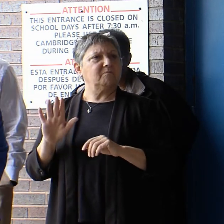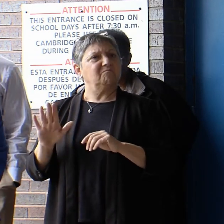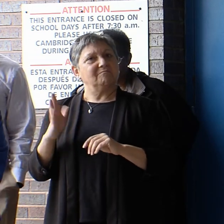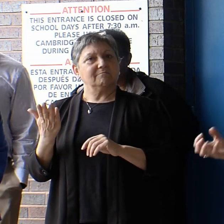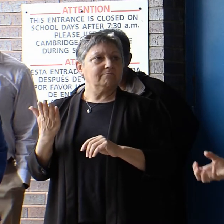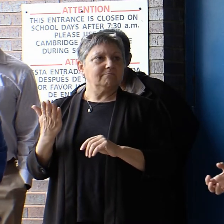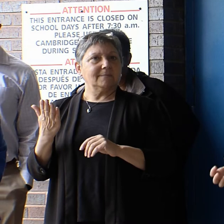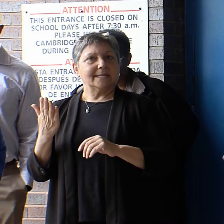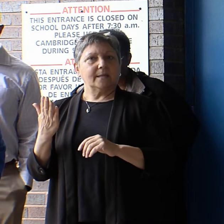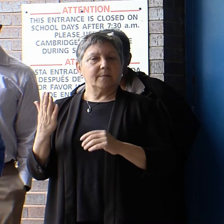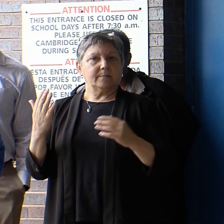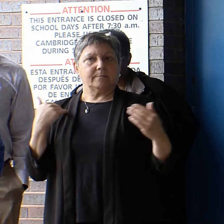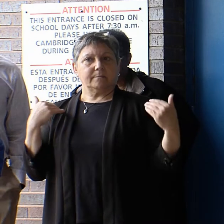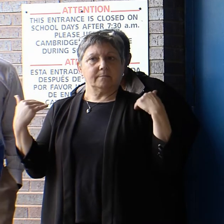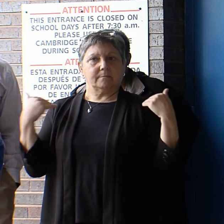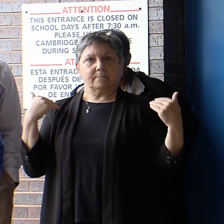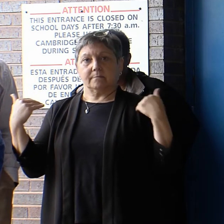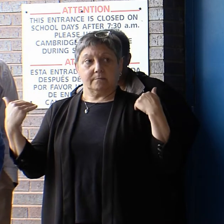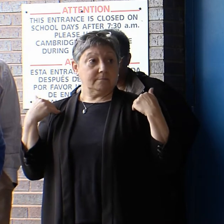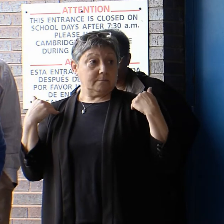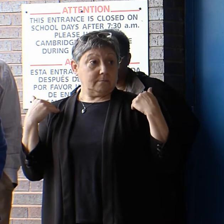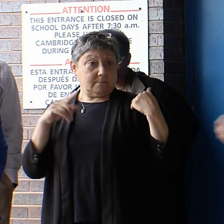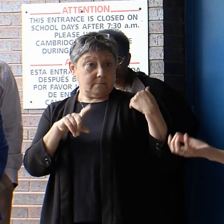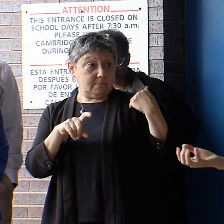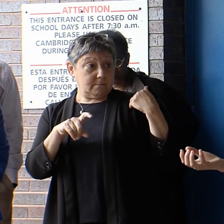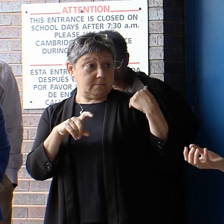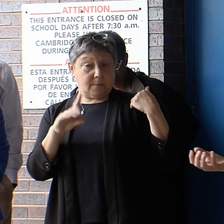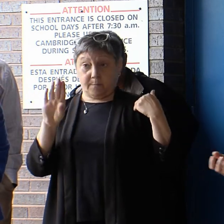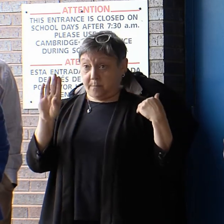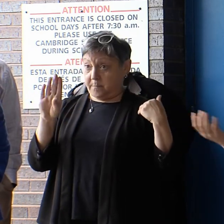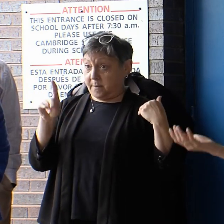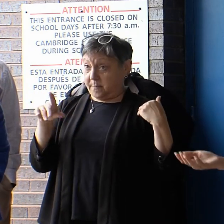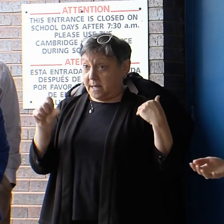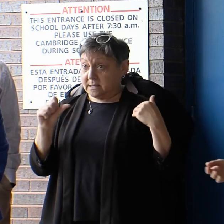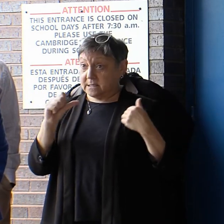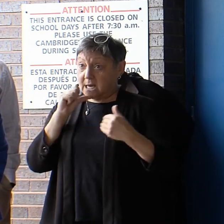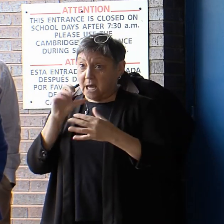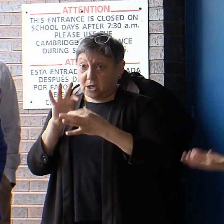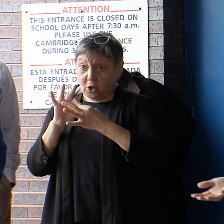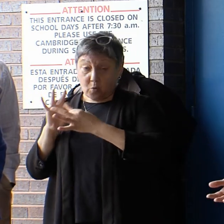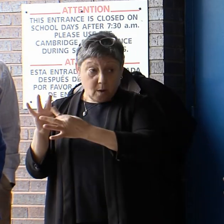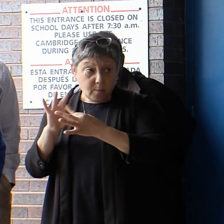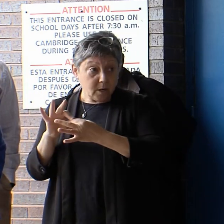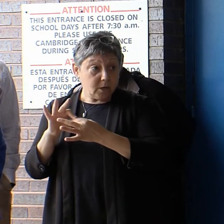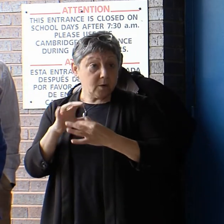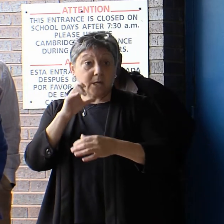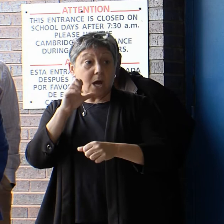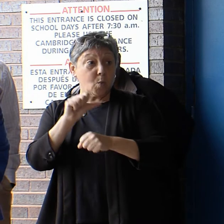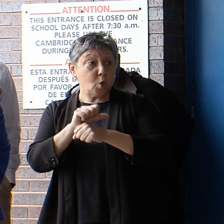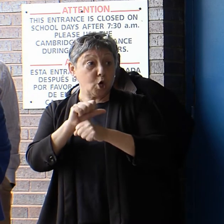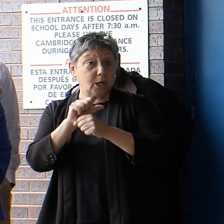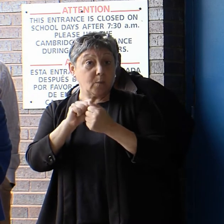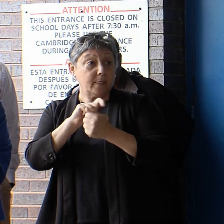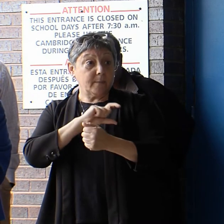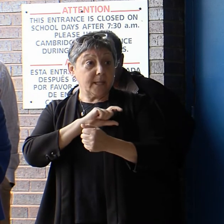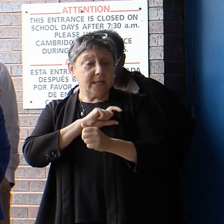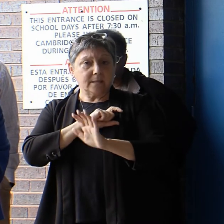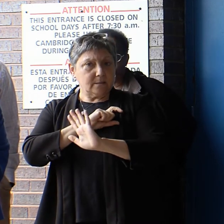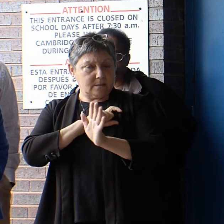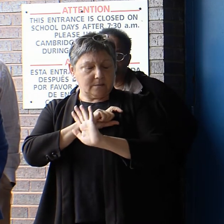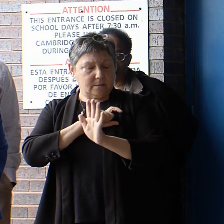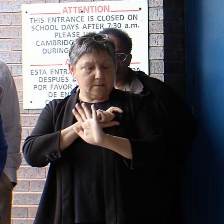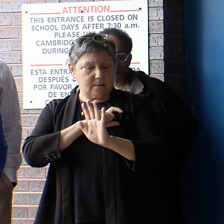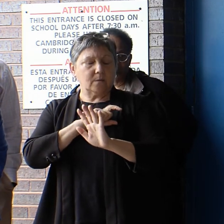of whether BPS is not cooperating or working with law enforcement. That is absolutely